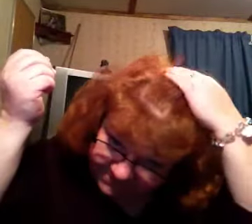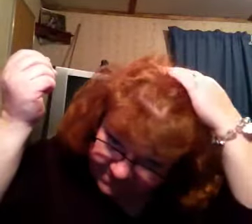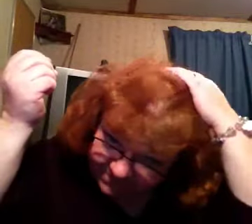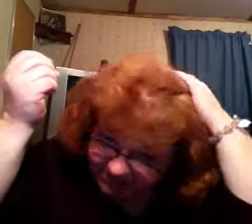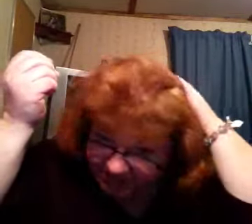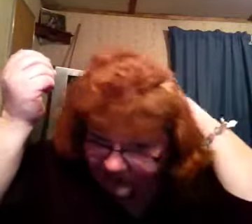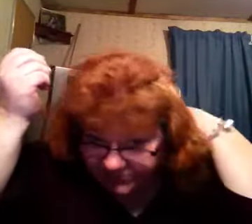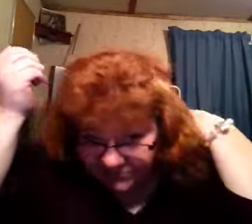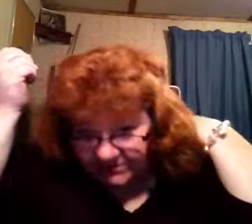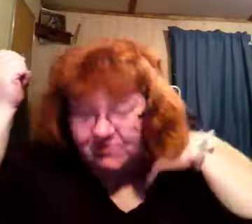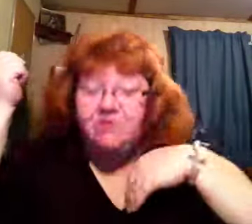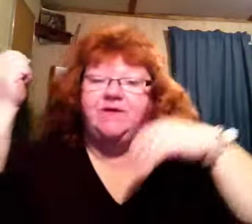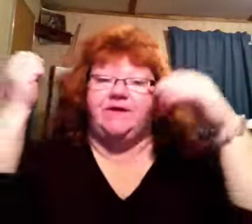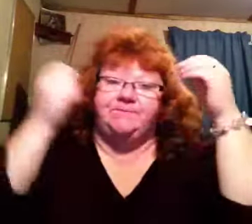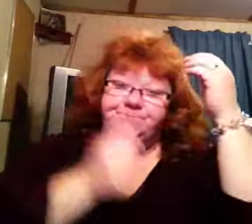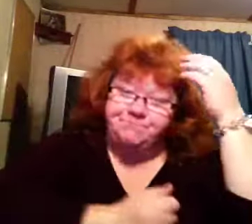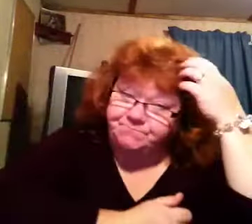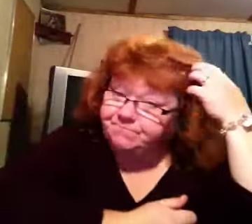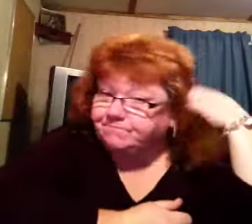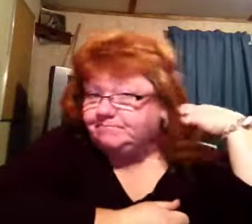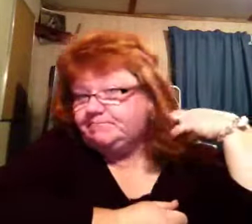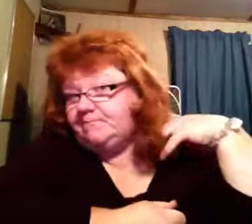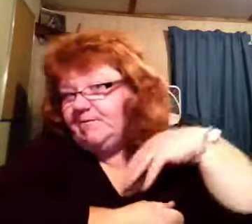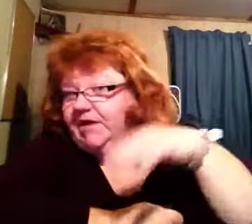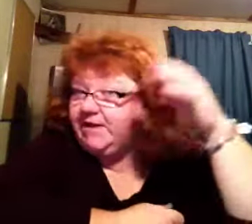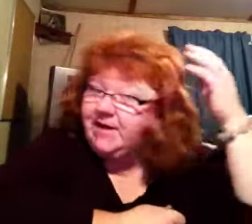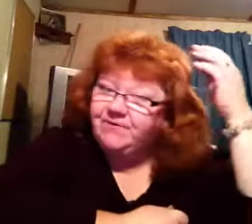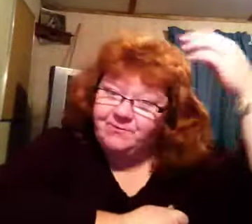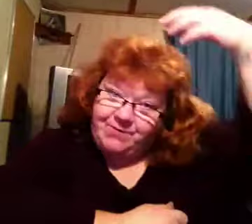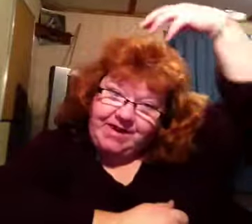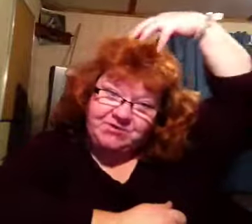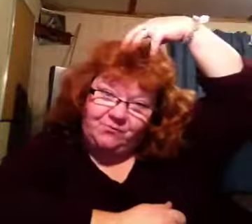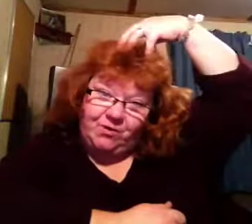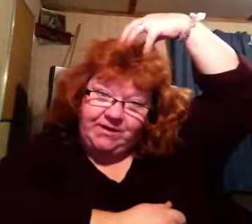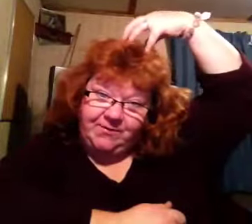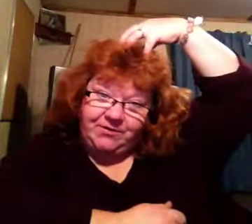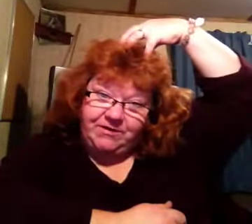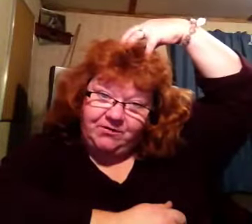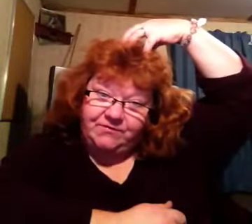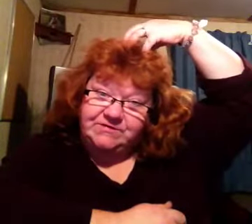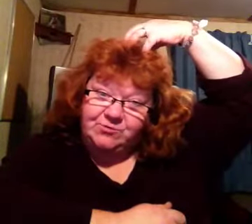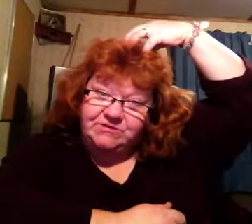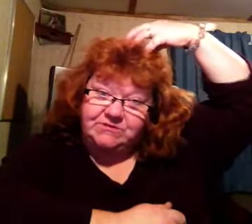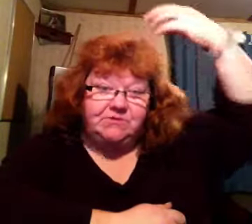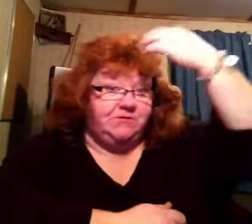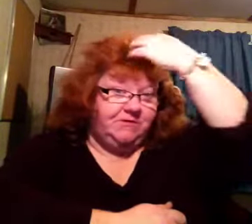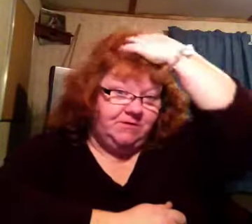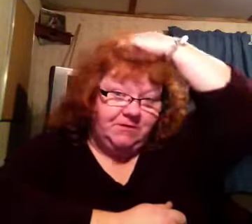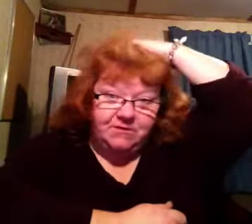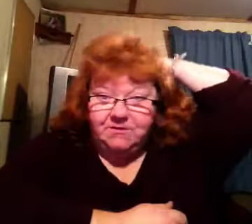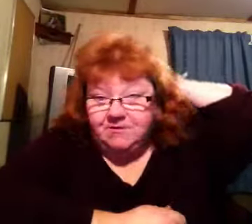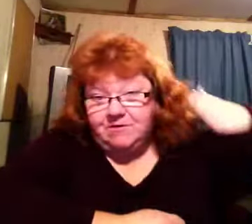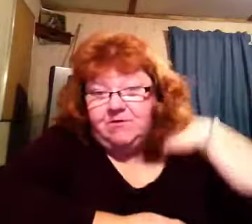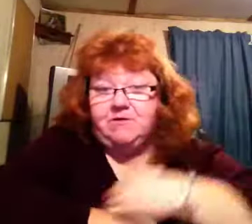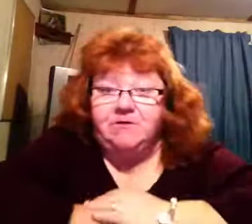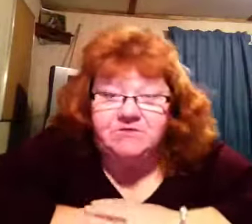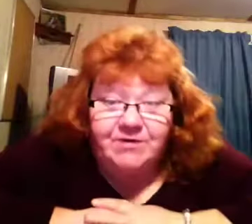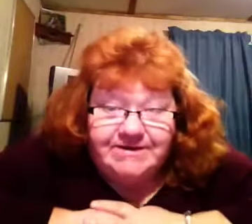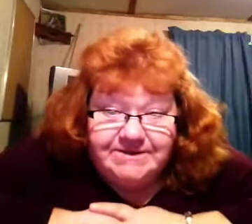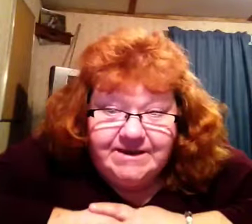Because my roots are getting dark again. And I have a patch of white up here for some reason. So I said,